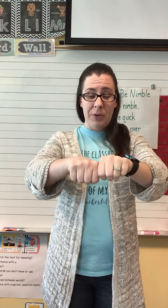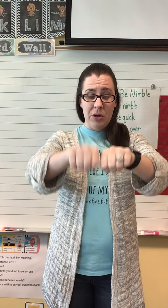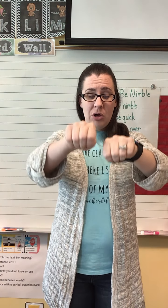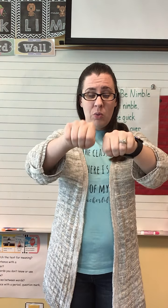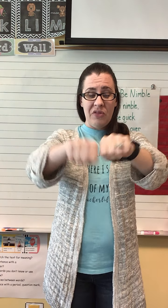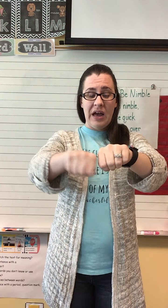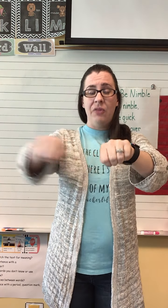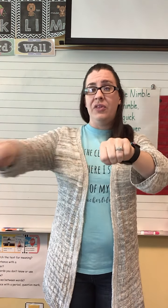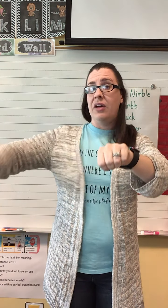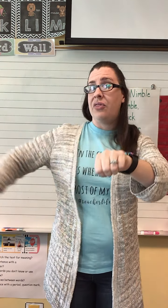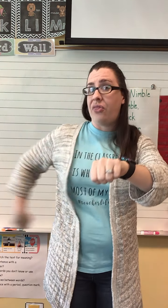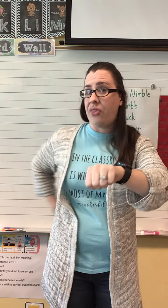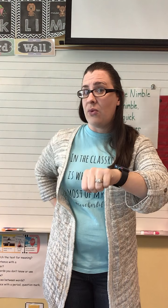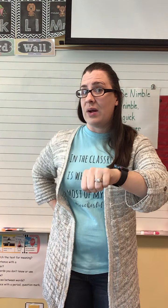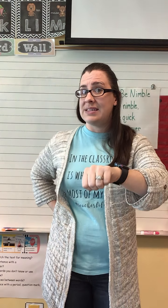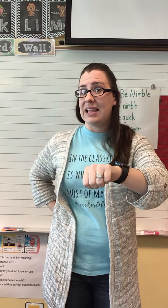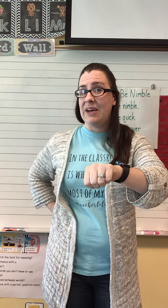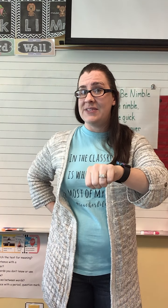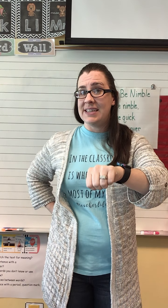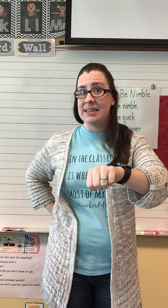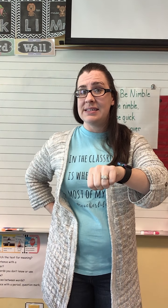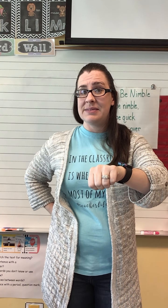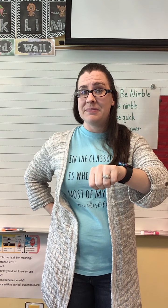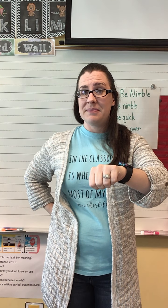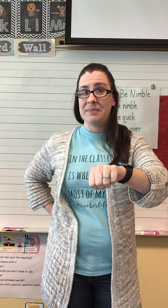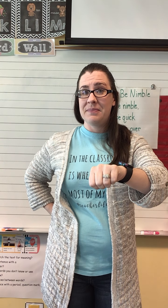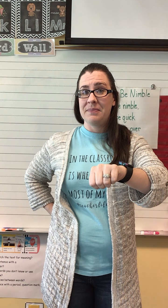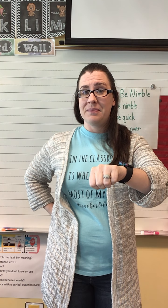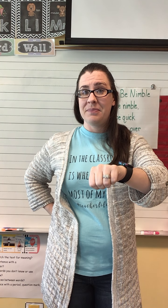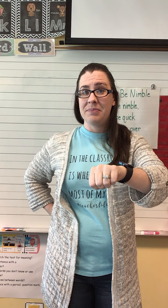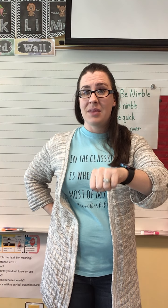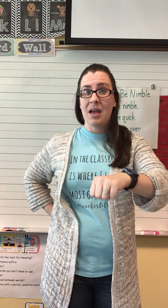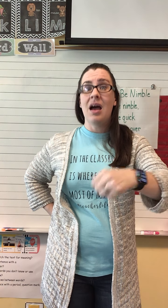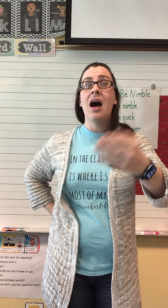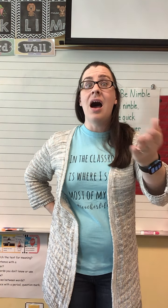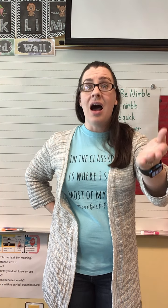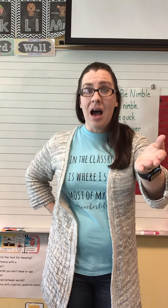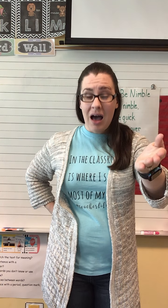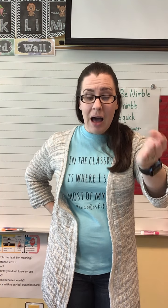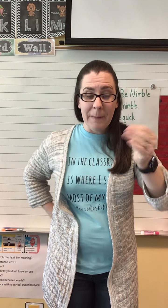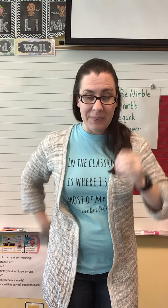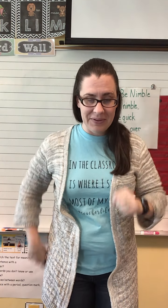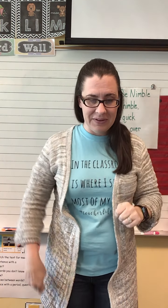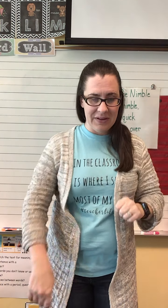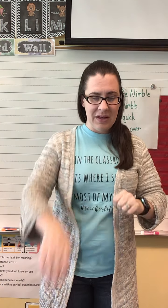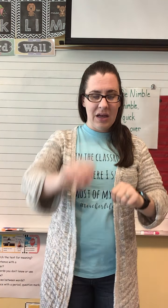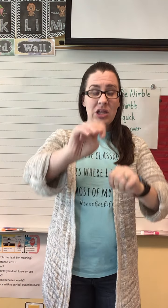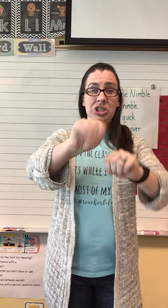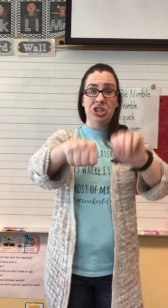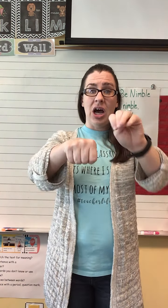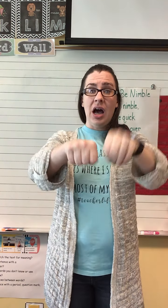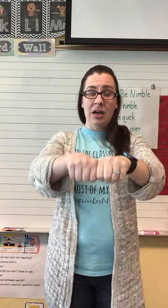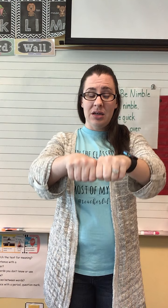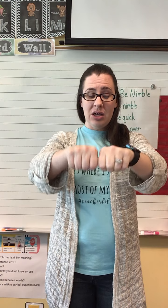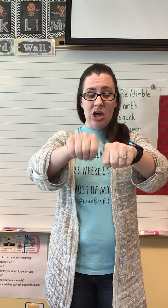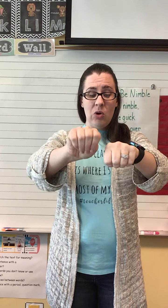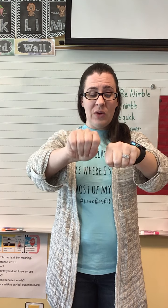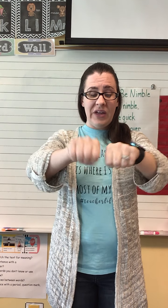without the th, what's left is ump. Shock without